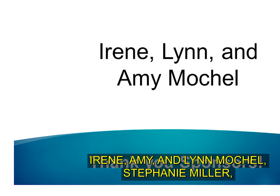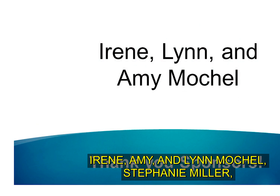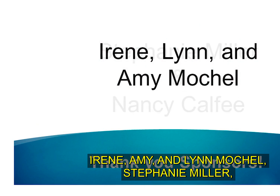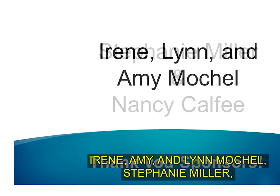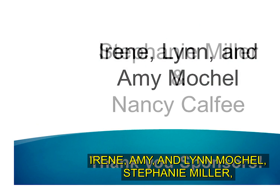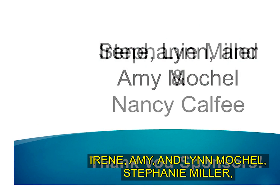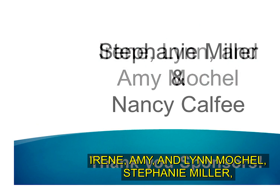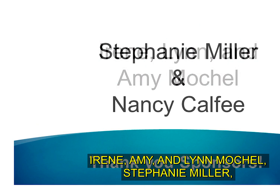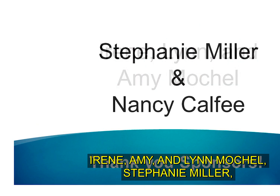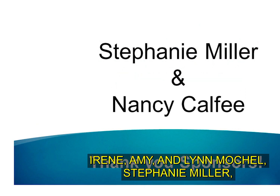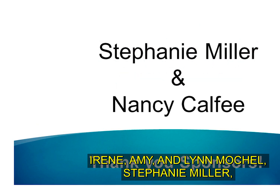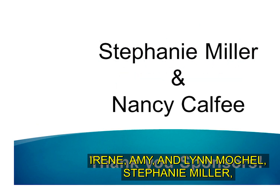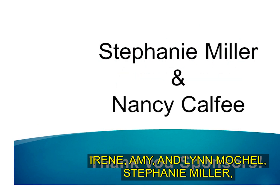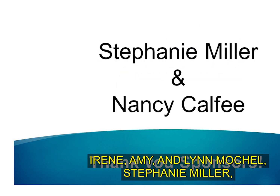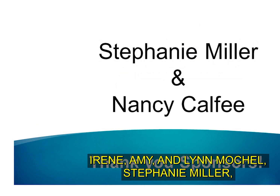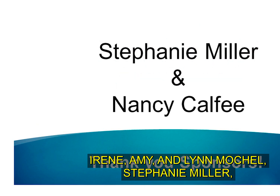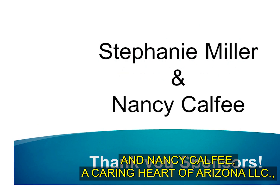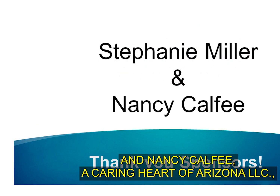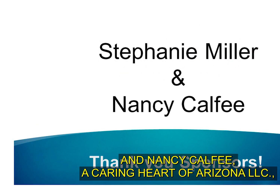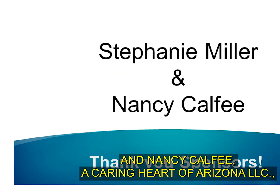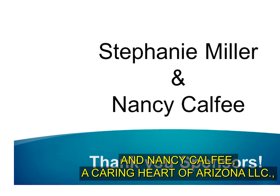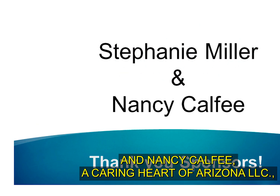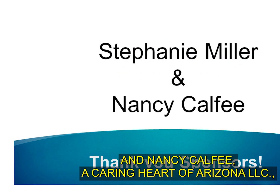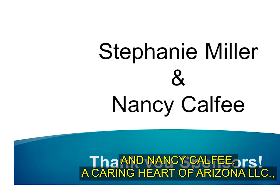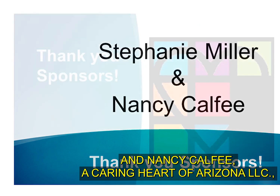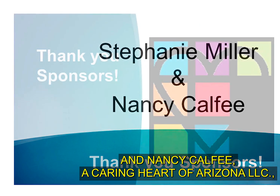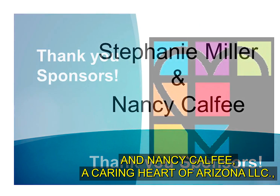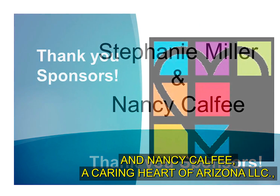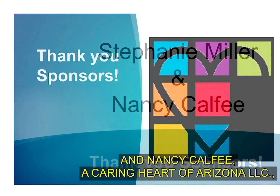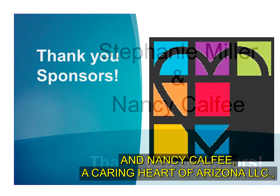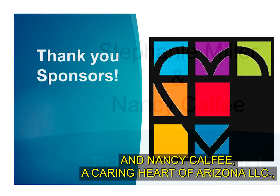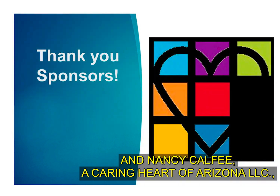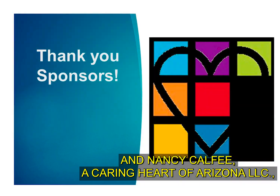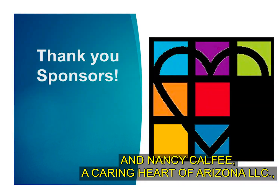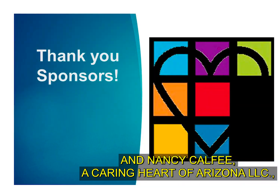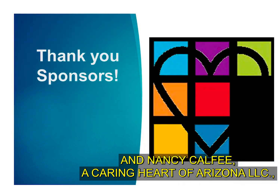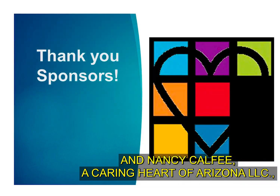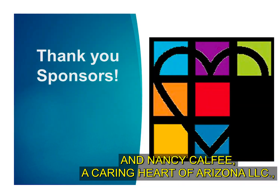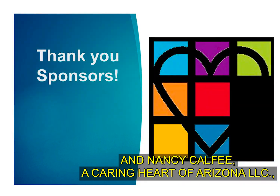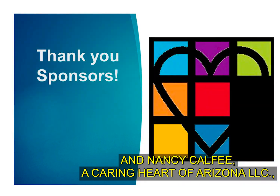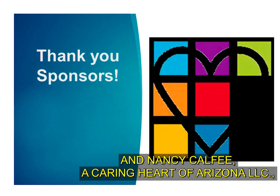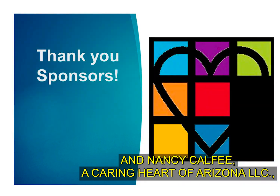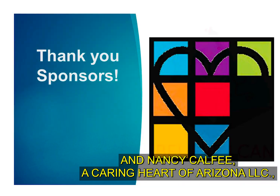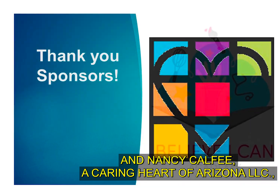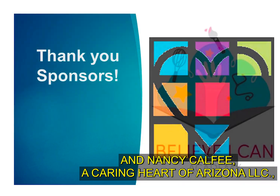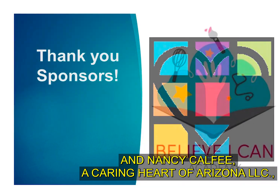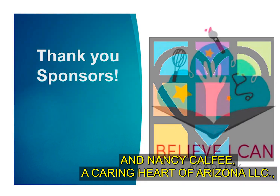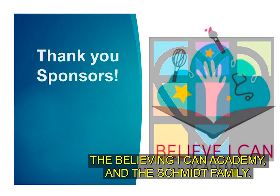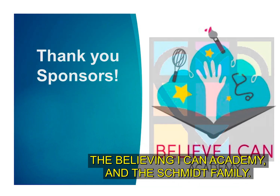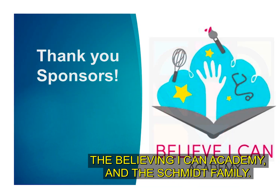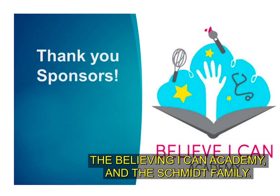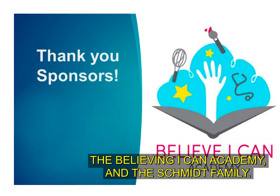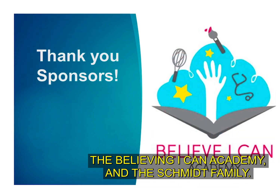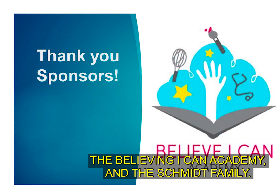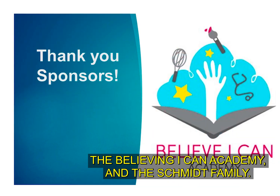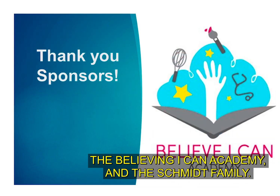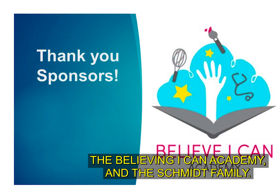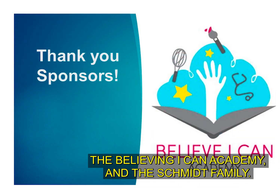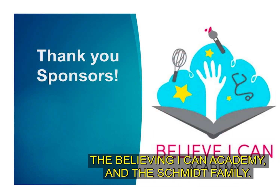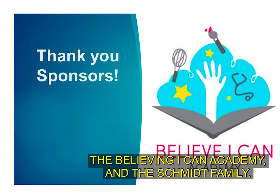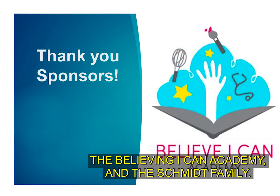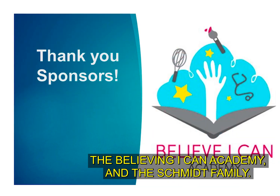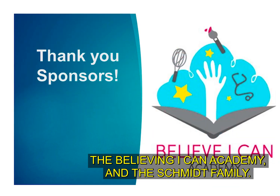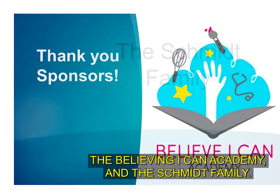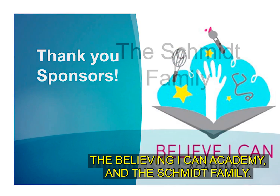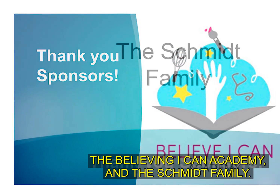lynn mokal stephanie miller and nance kelphy a caring heart of arizona llc the believe i can